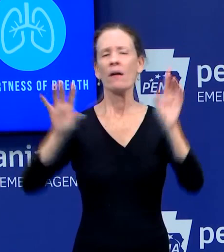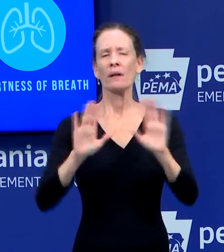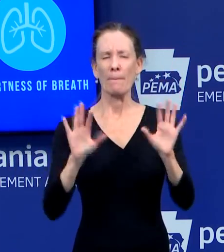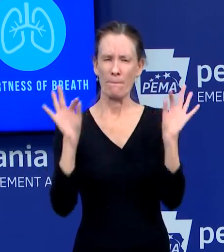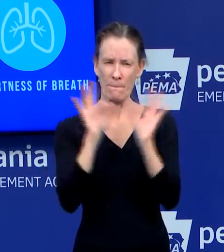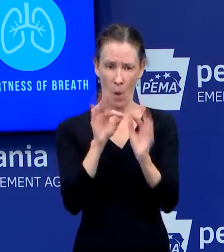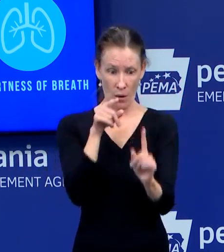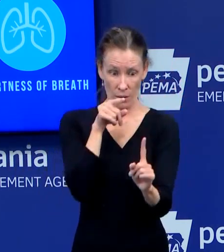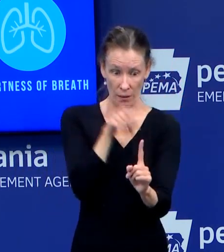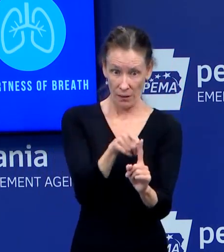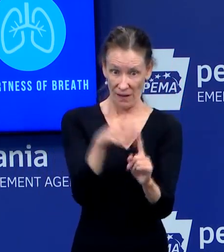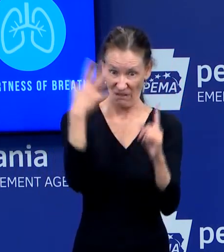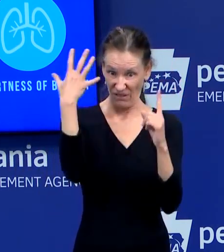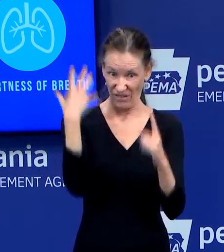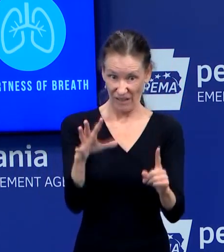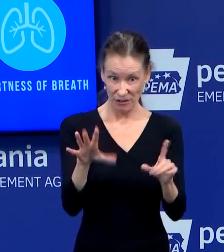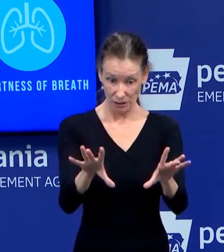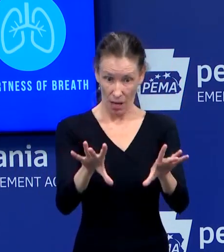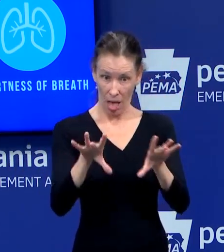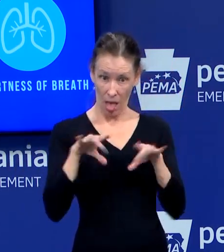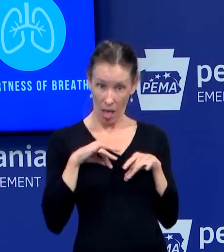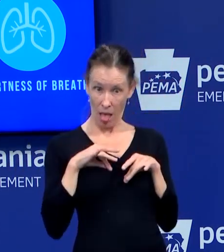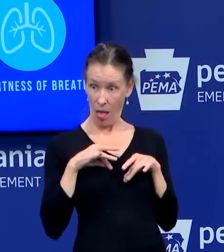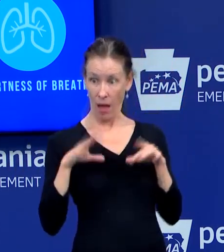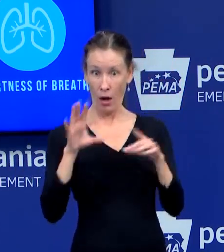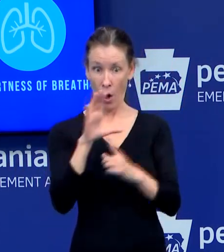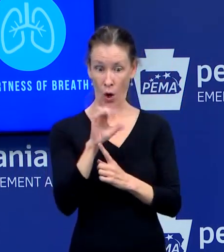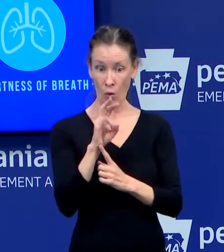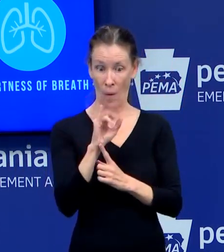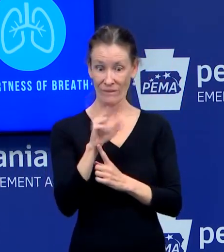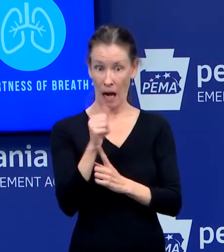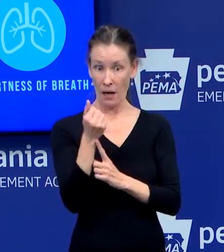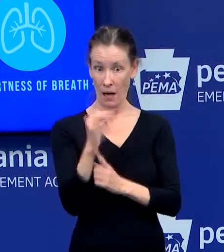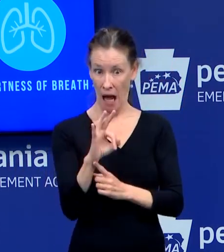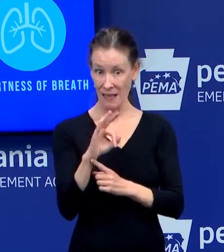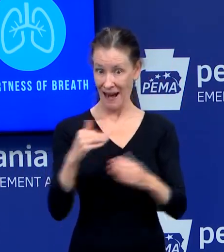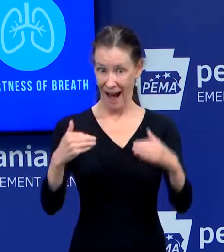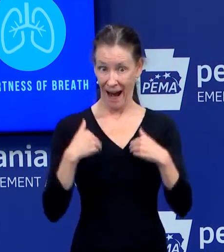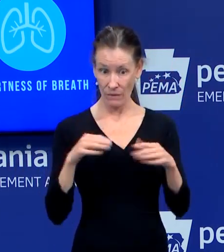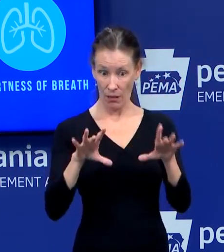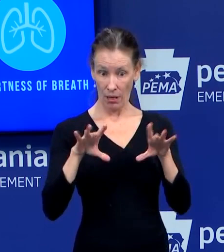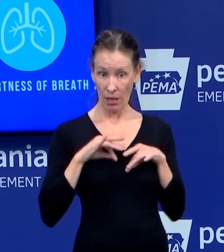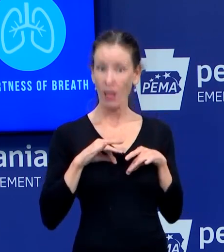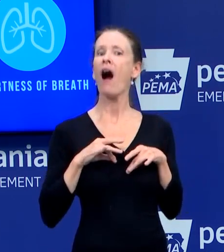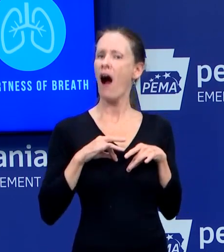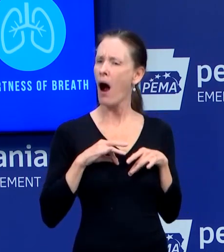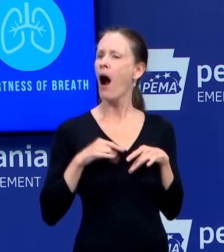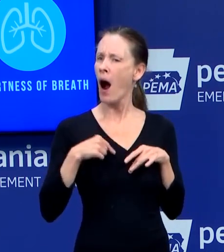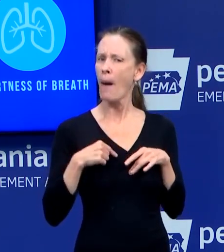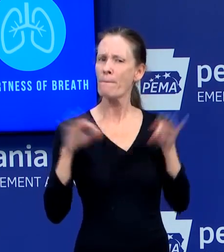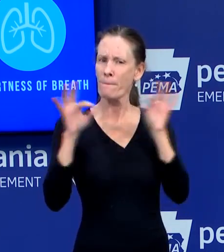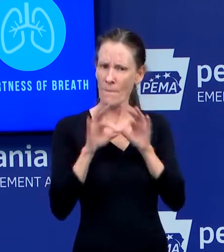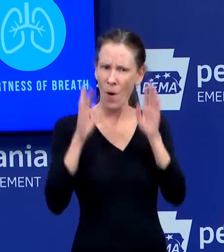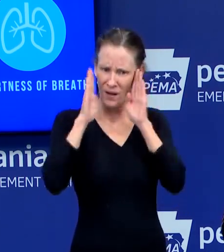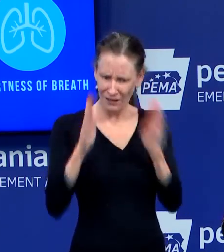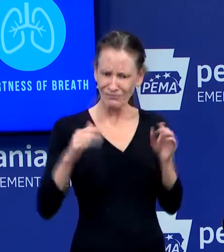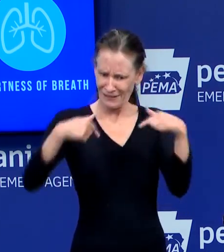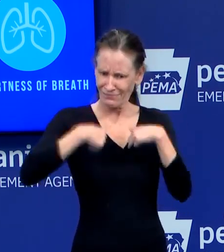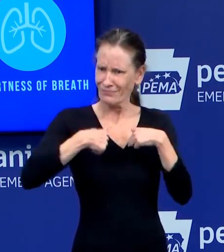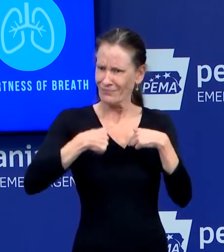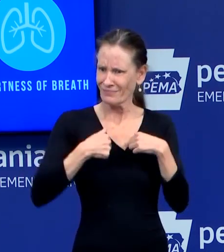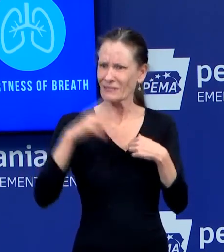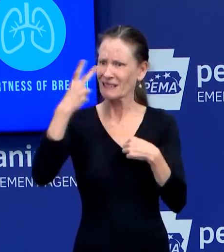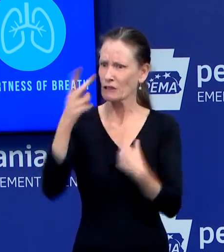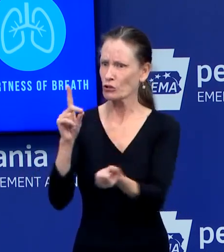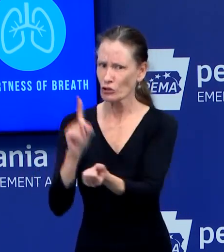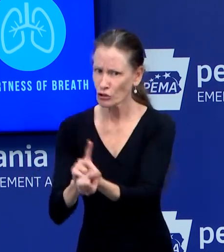-19? But what I just said is if you, if a physician sees someone that has fever, cough, shortness of breath, you know, might consider doing a